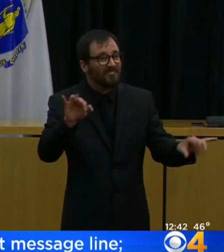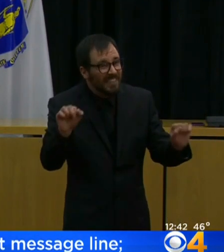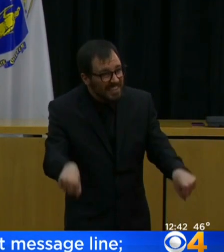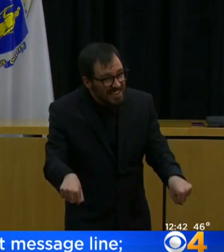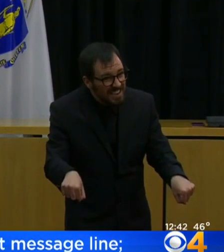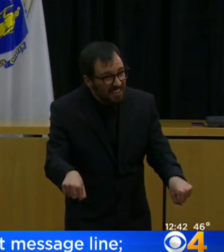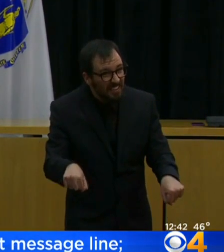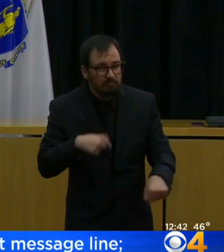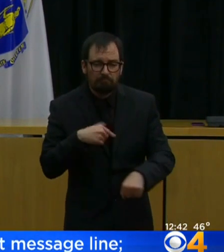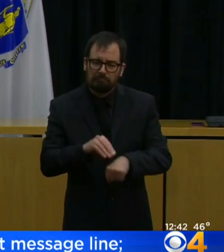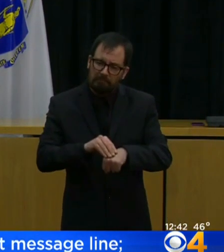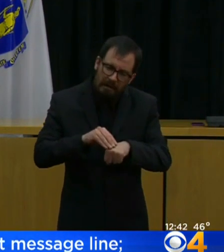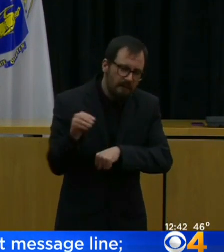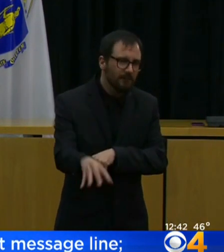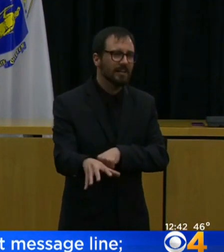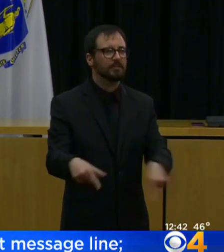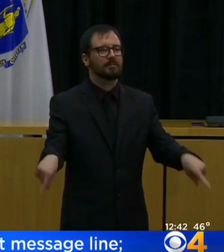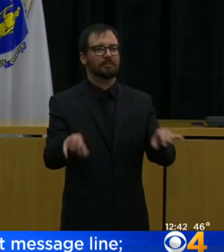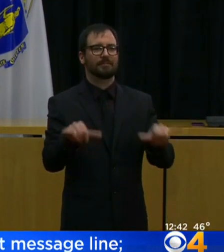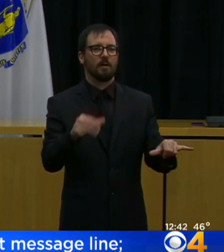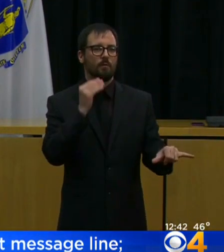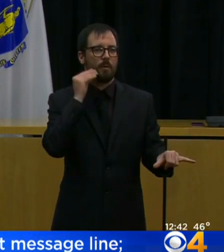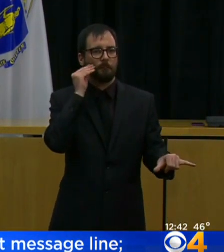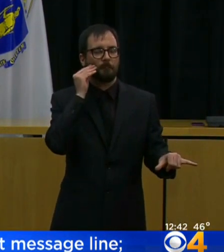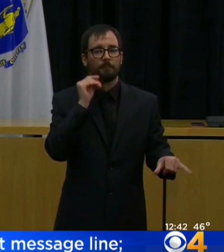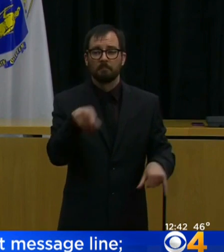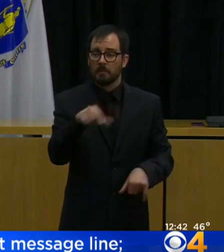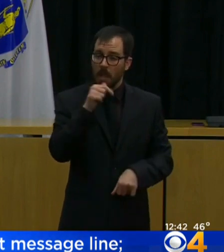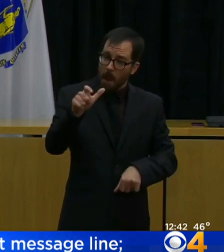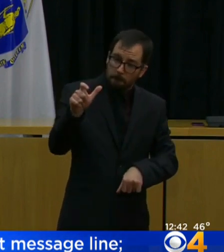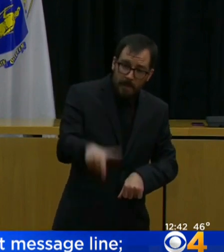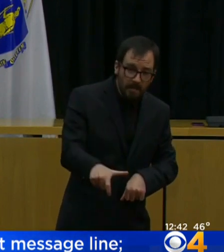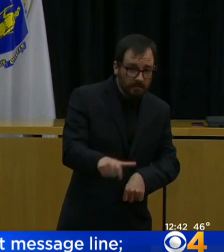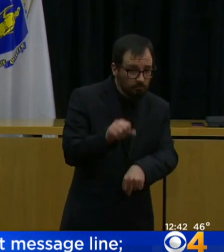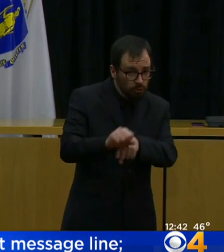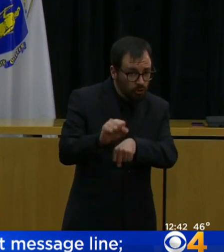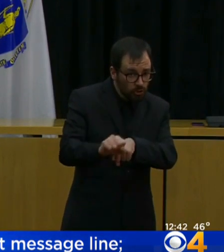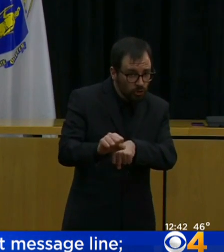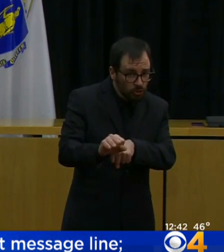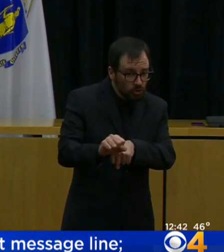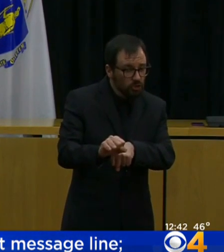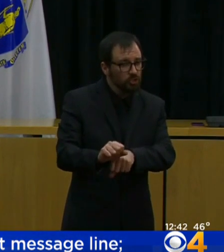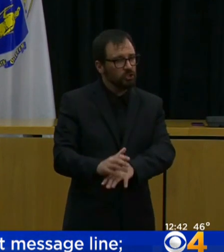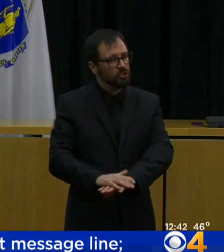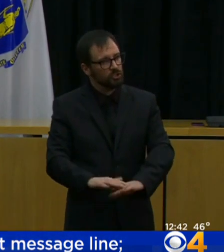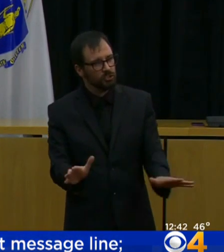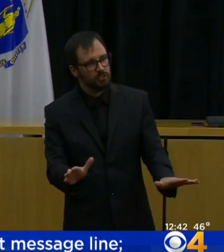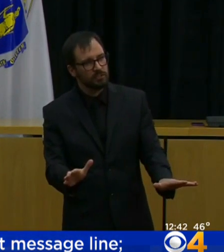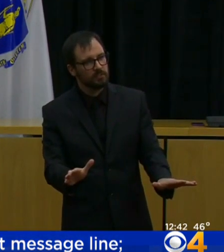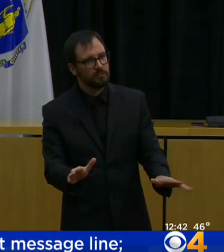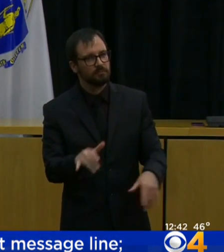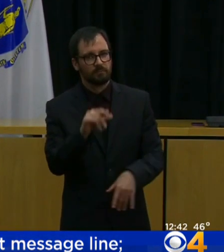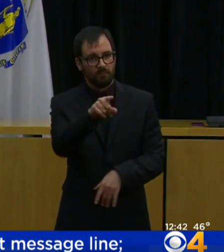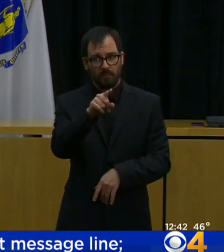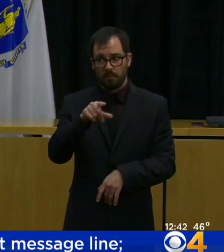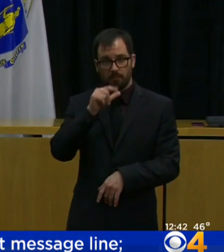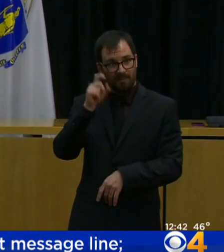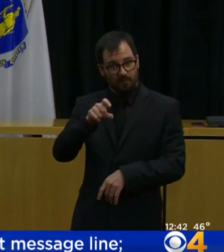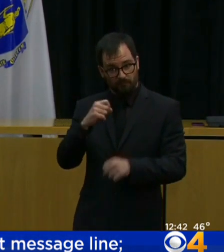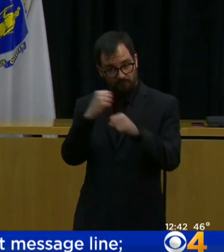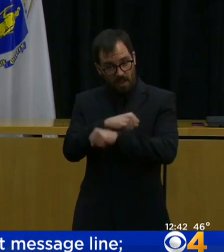operations, the essential operation portfolio of we put out, which is available on the state's website,